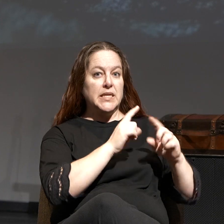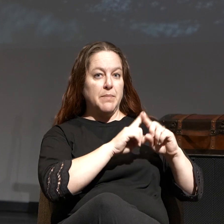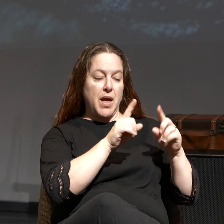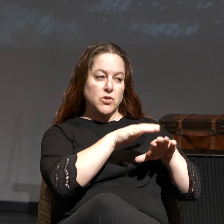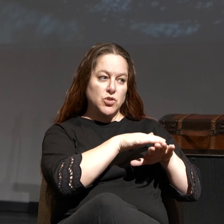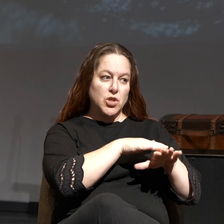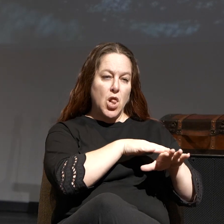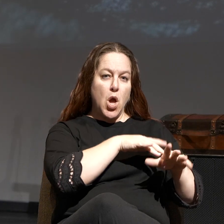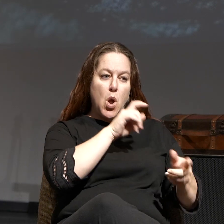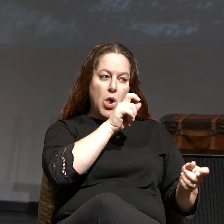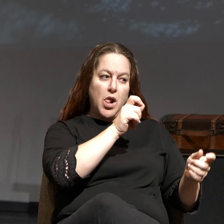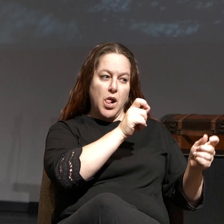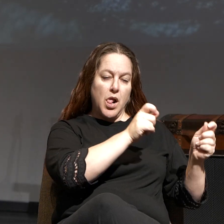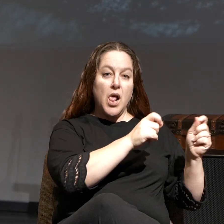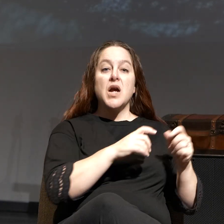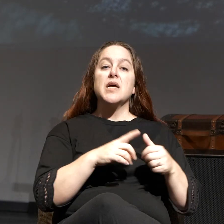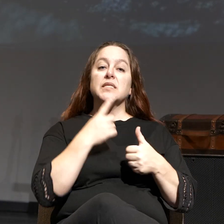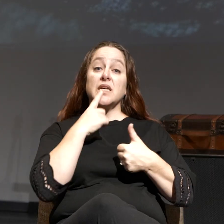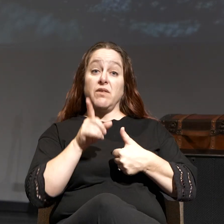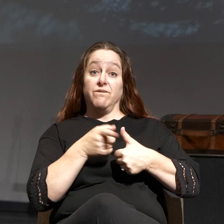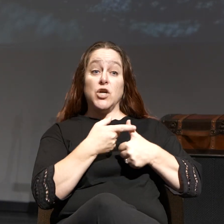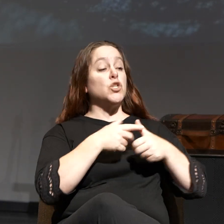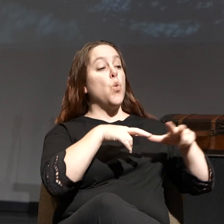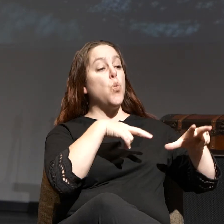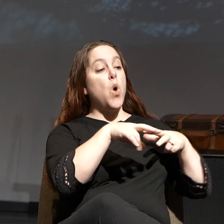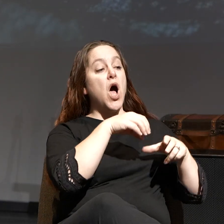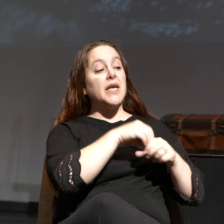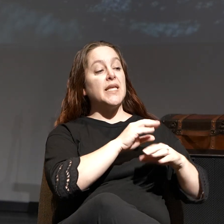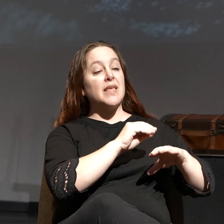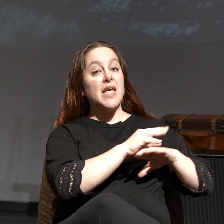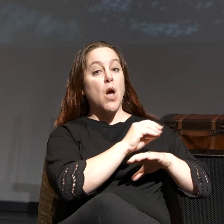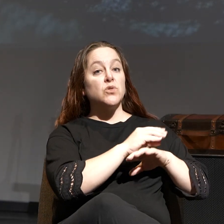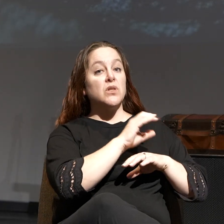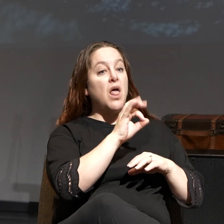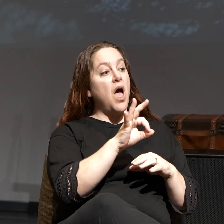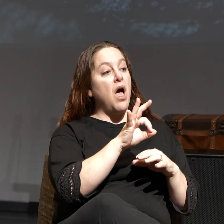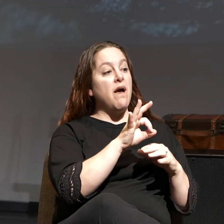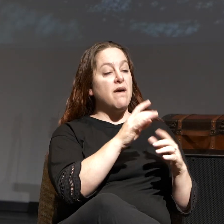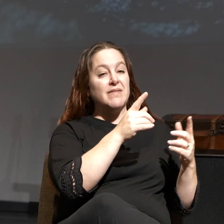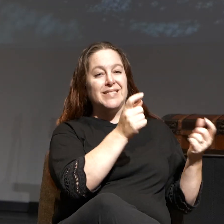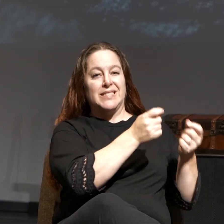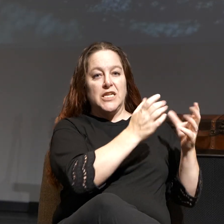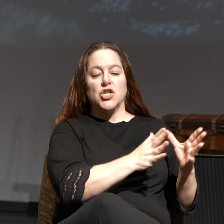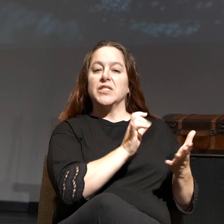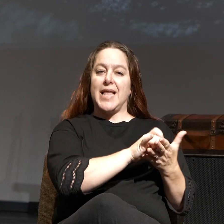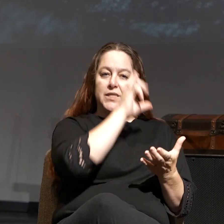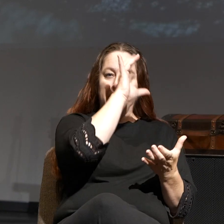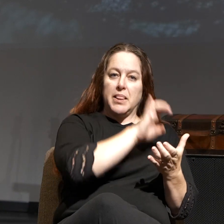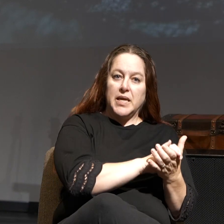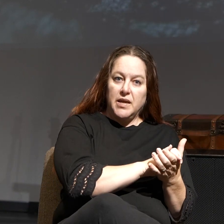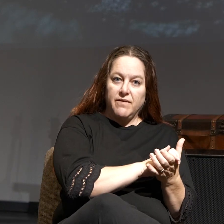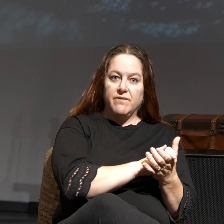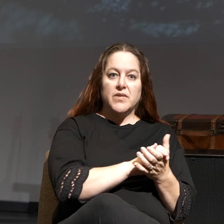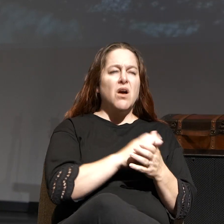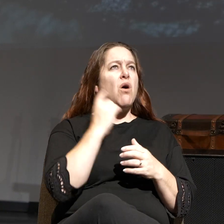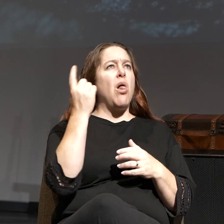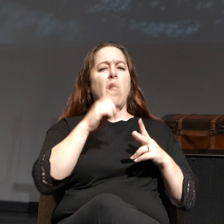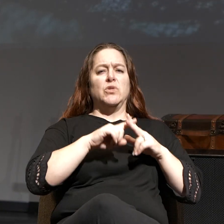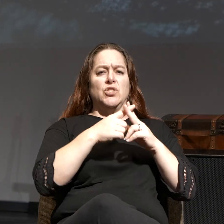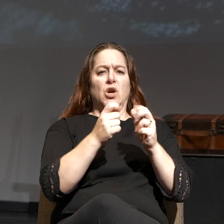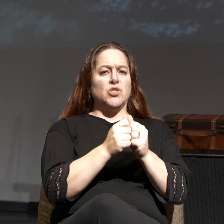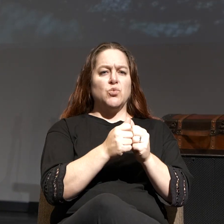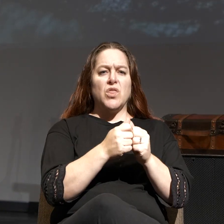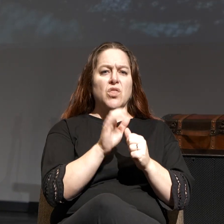starts with walking in the counsel of the ungodly. It has to do with your beliefs. It always starts with what you believe